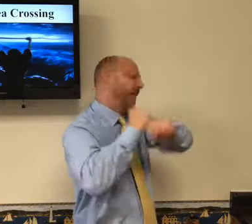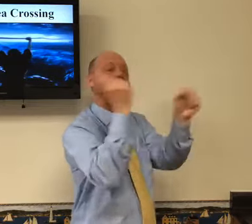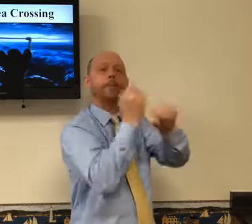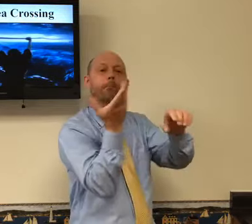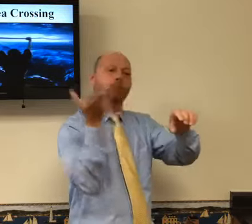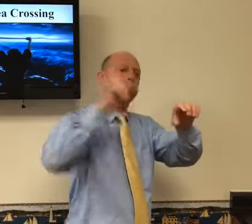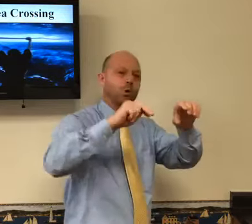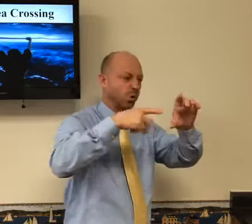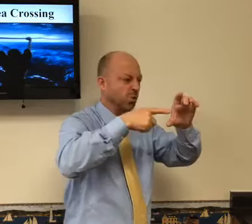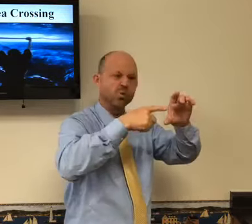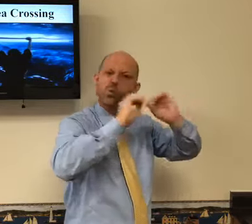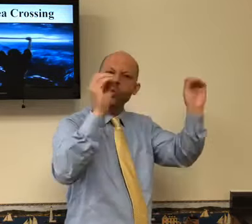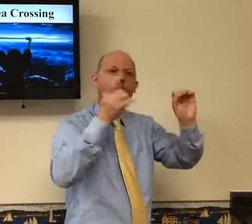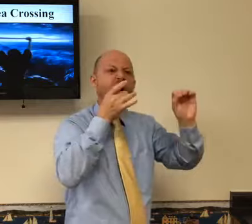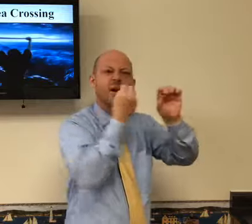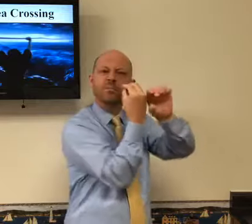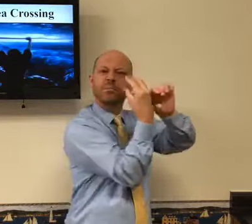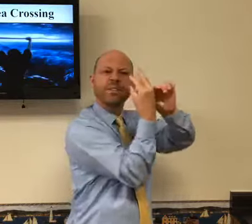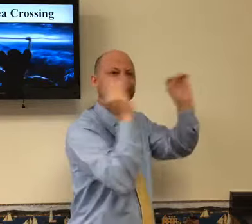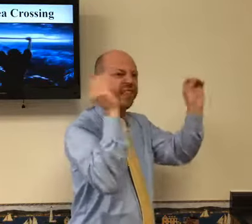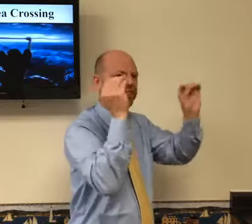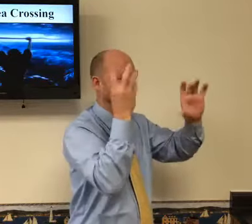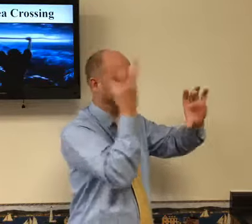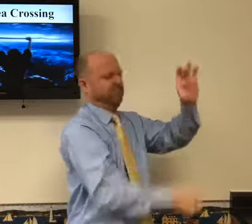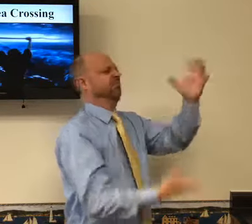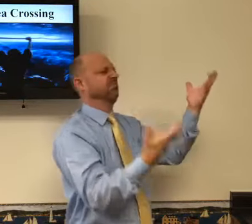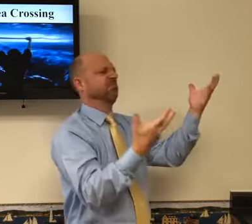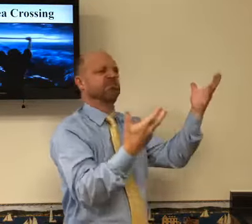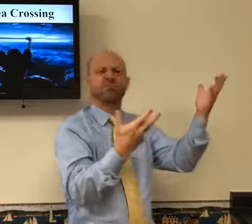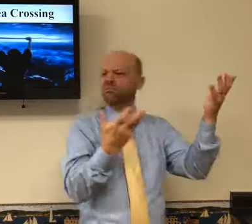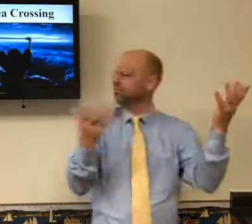And many things that blew up. And one of the things that blew up was a thermostat.